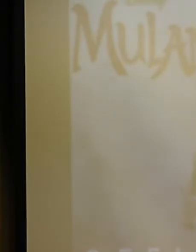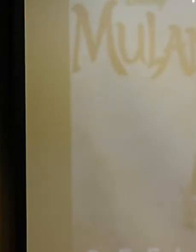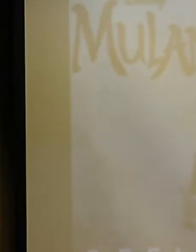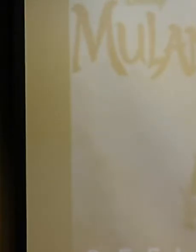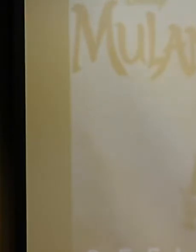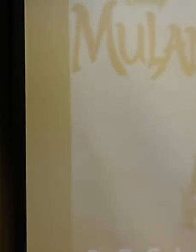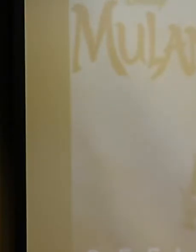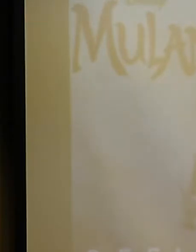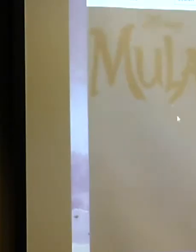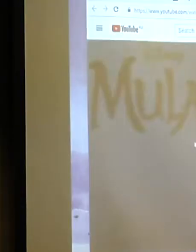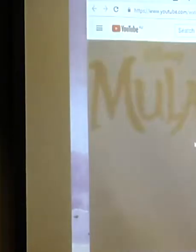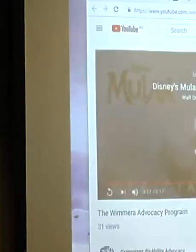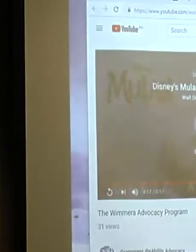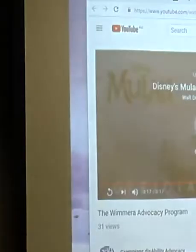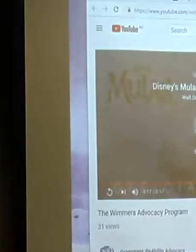So, And that's do.